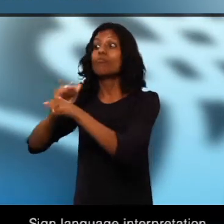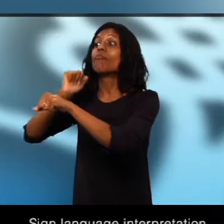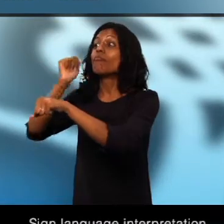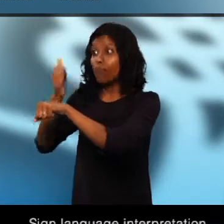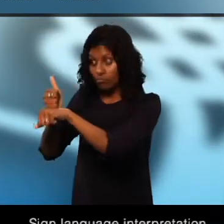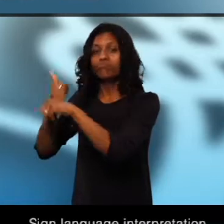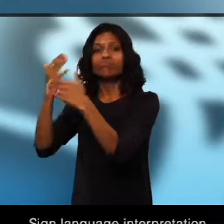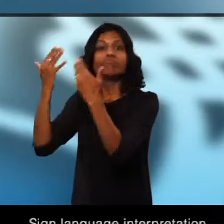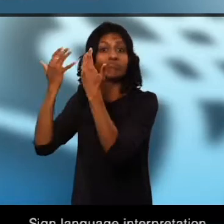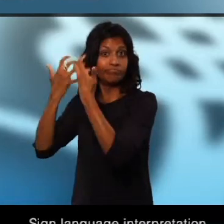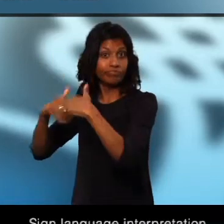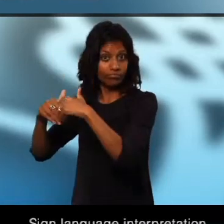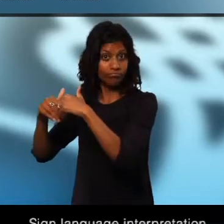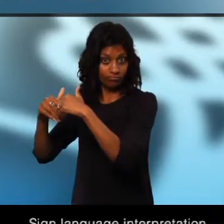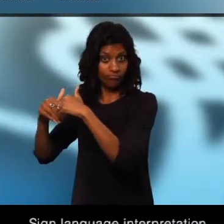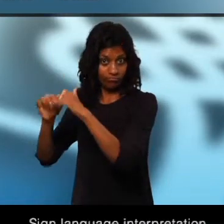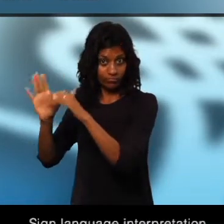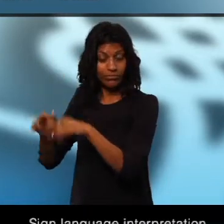or LSQ can be provided.